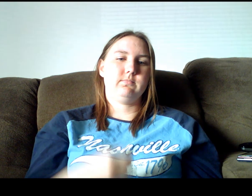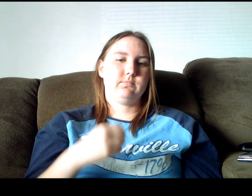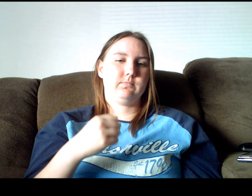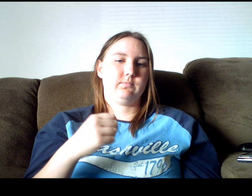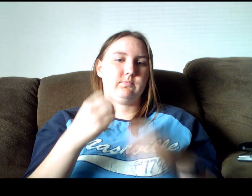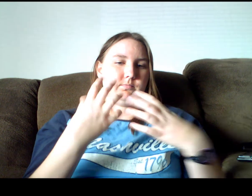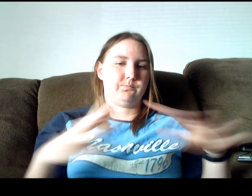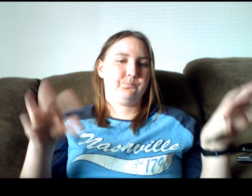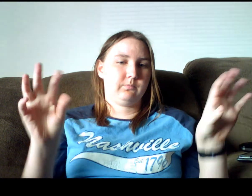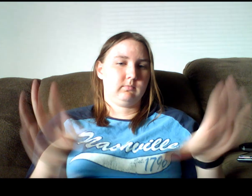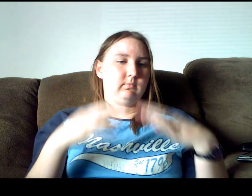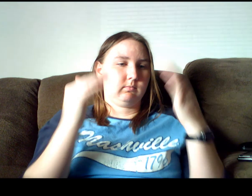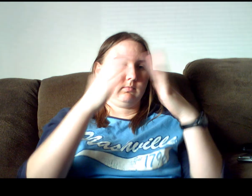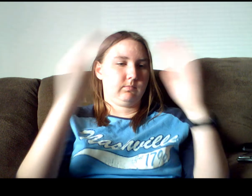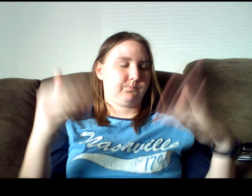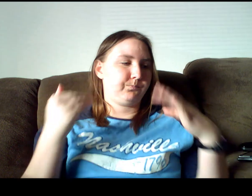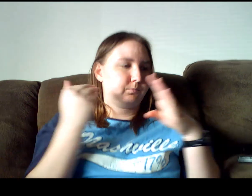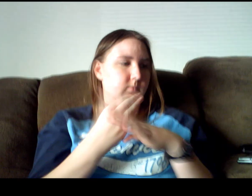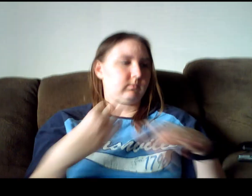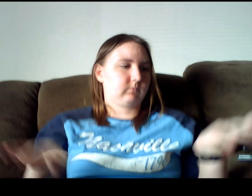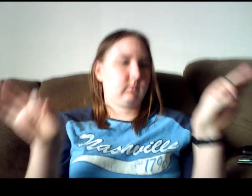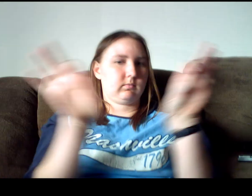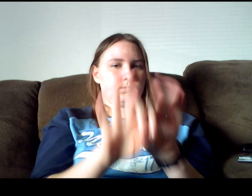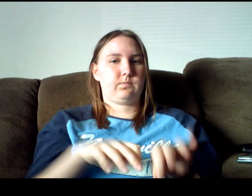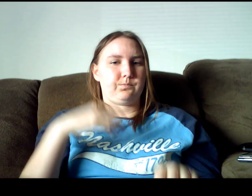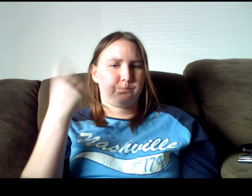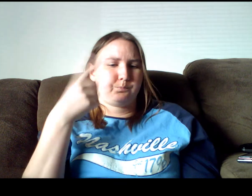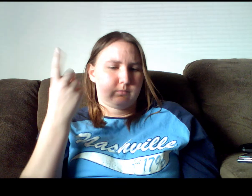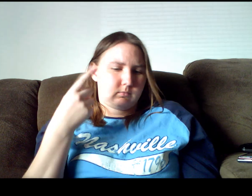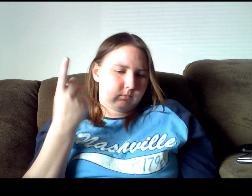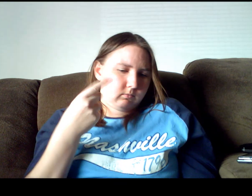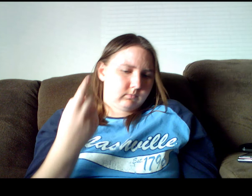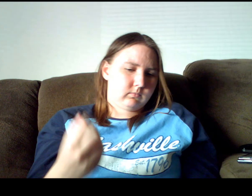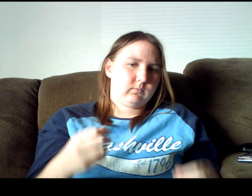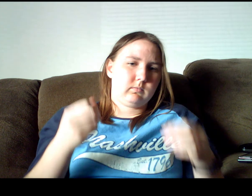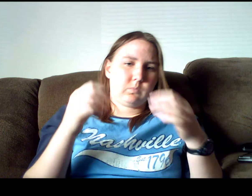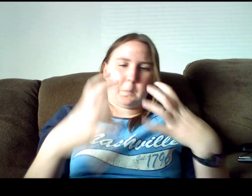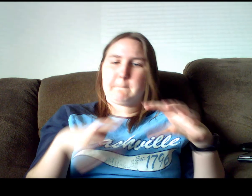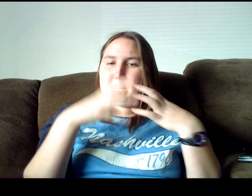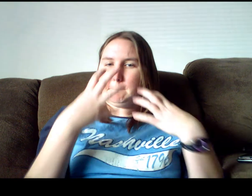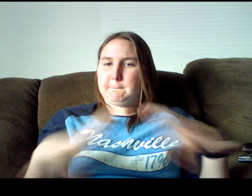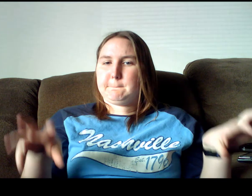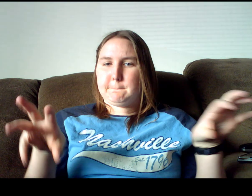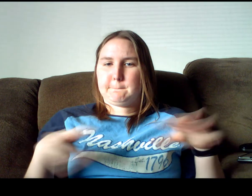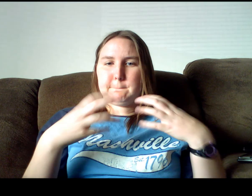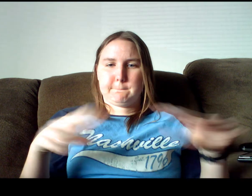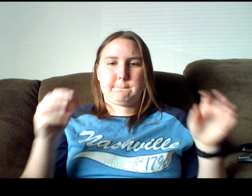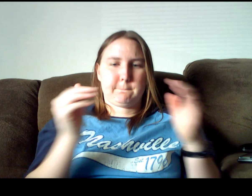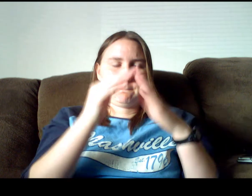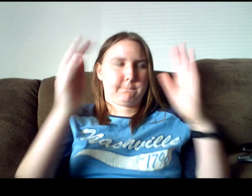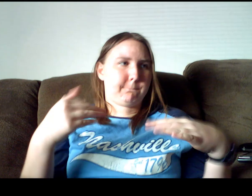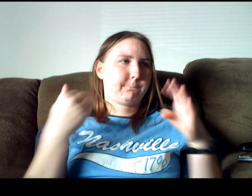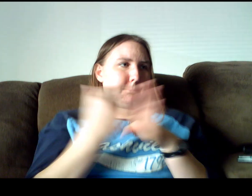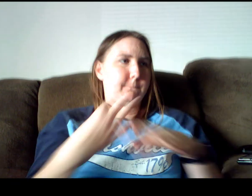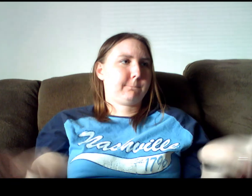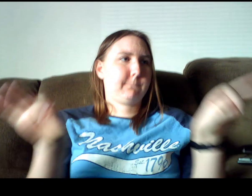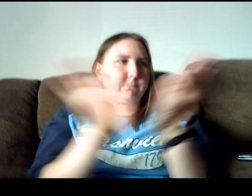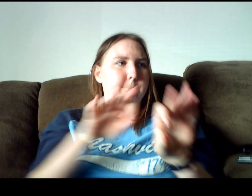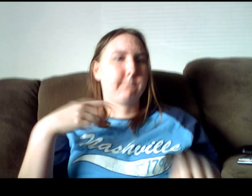Does Fort Worth help Does Fort Worth